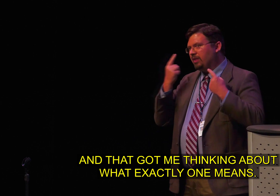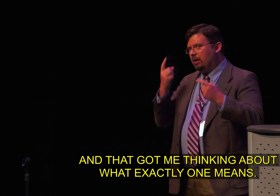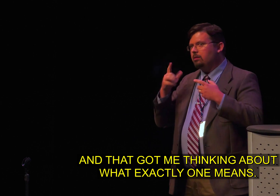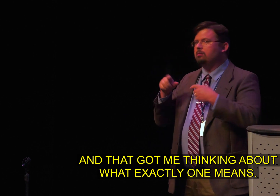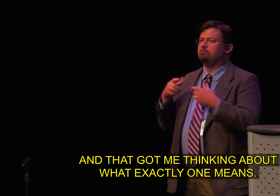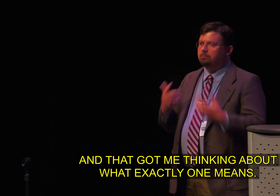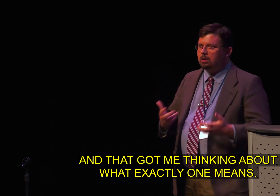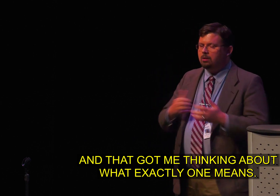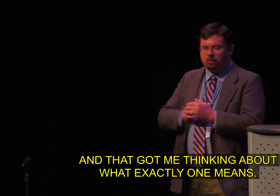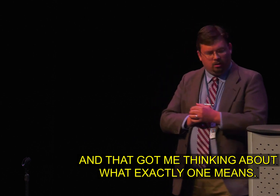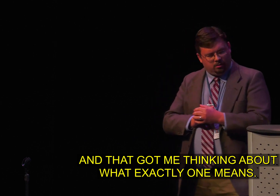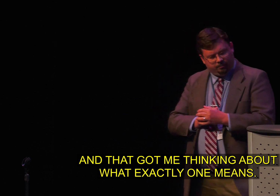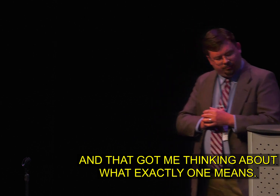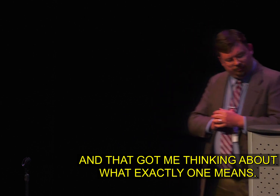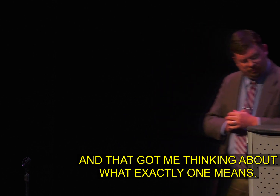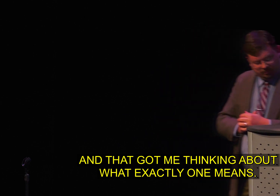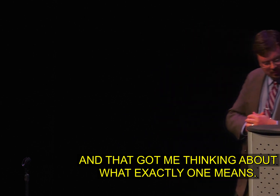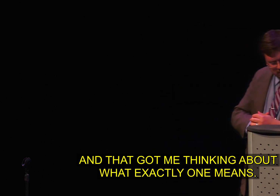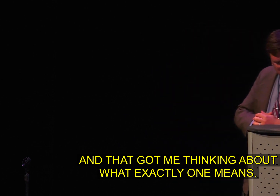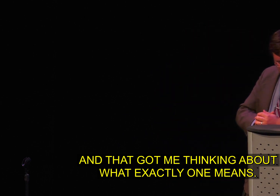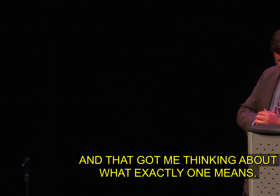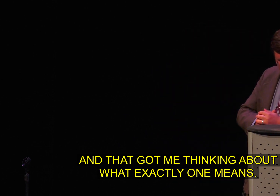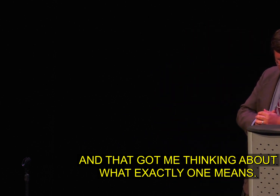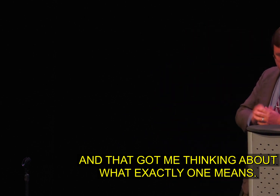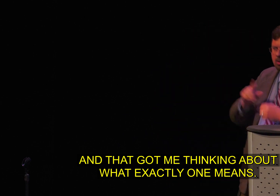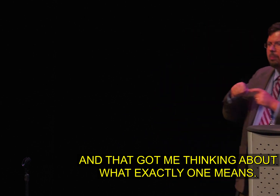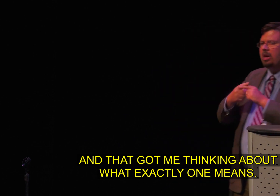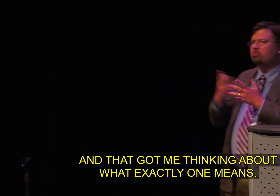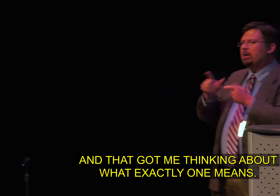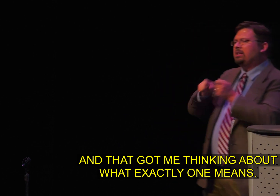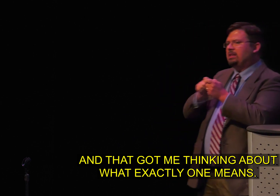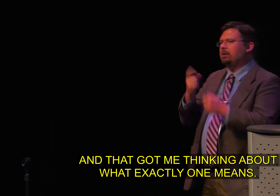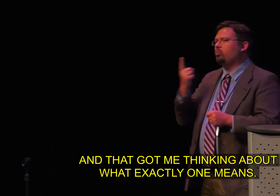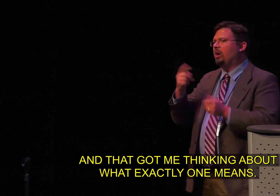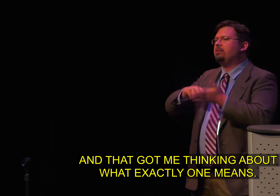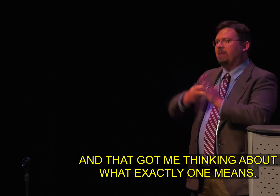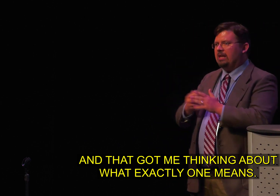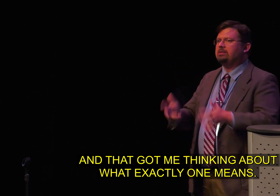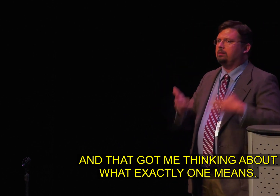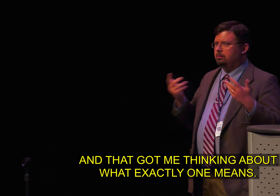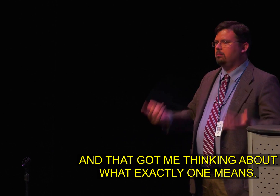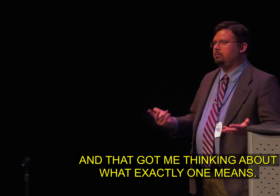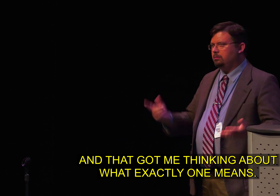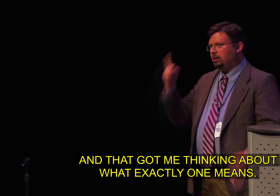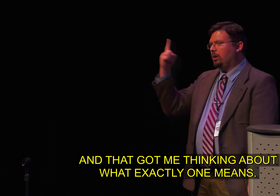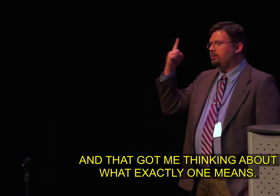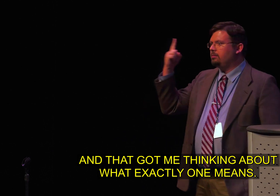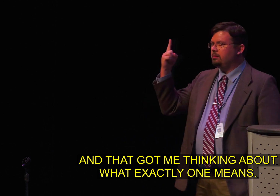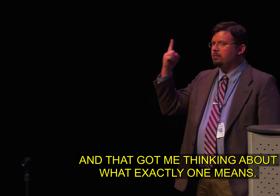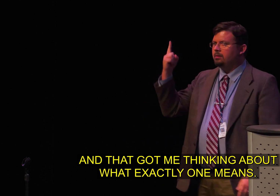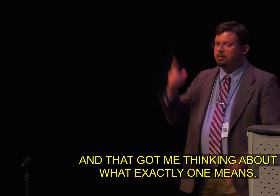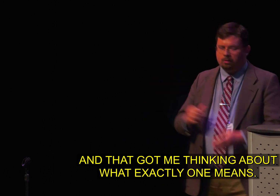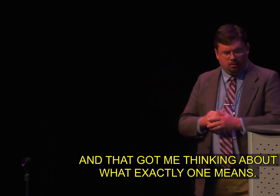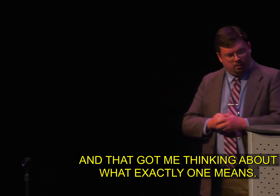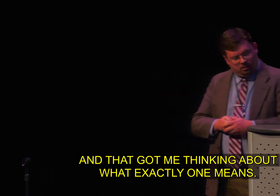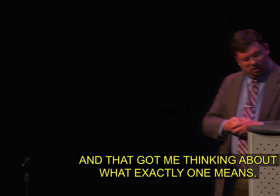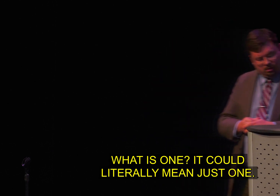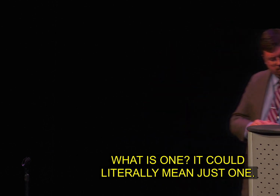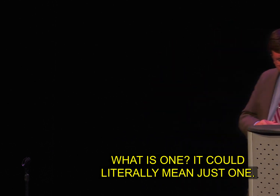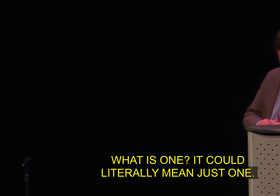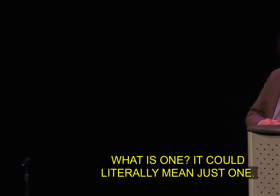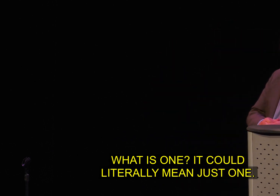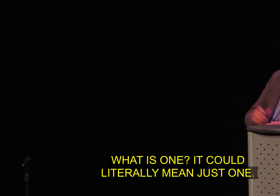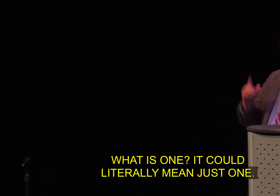And that got me thinking about what exactly one means.